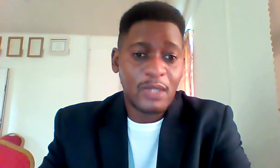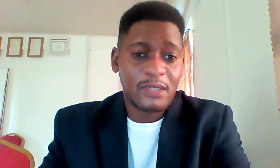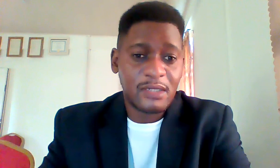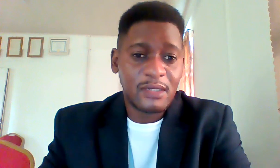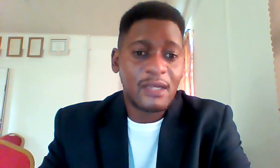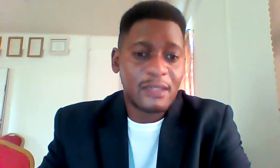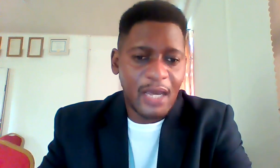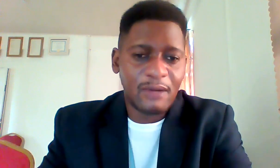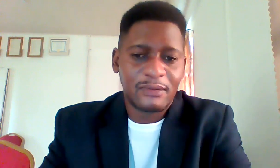registered now